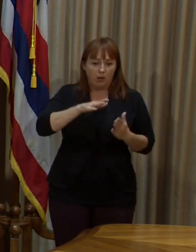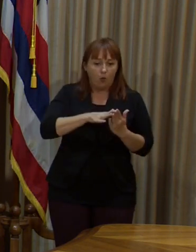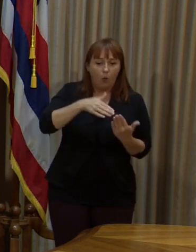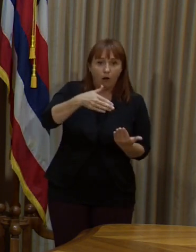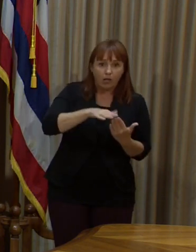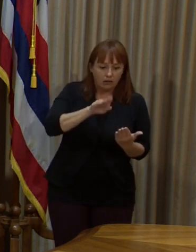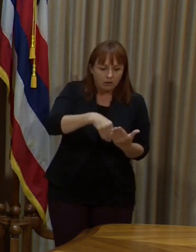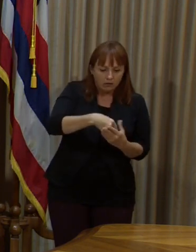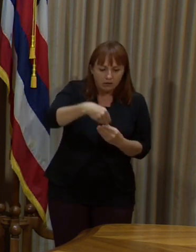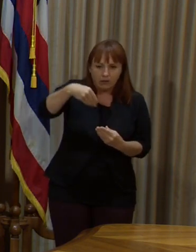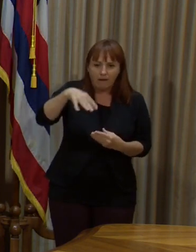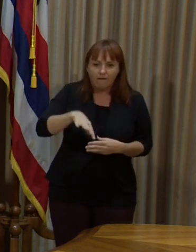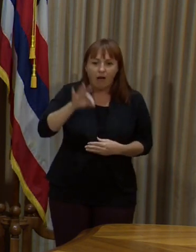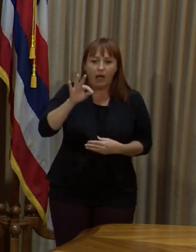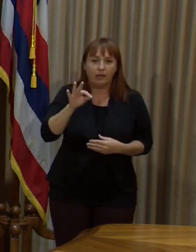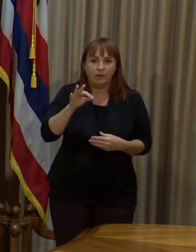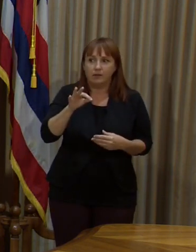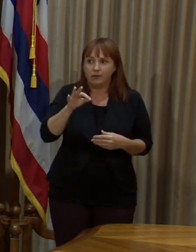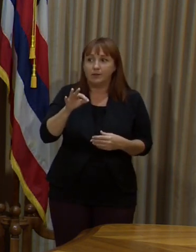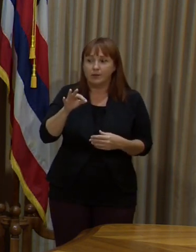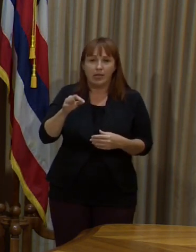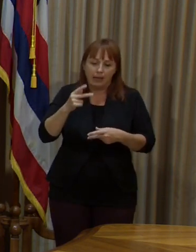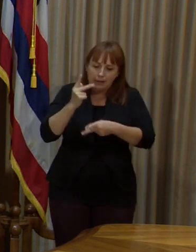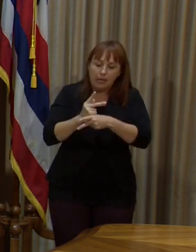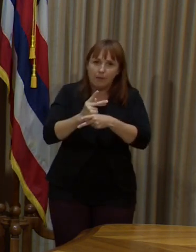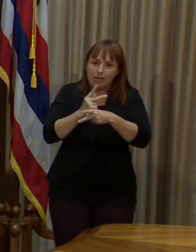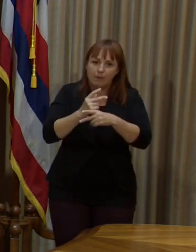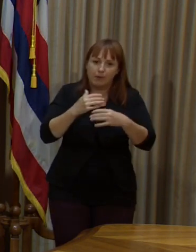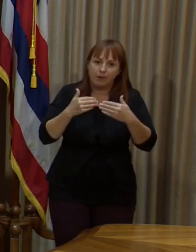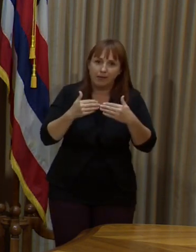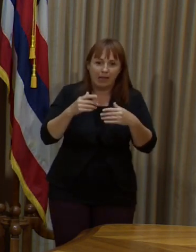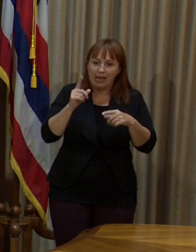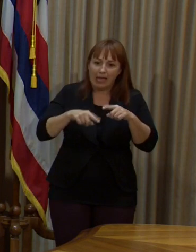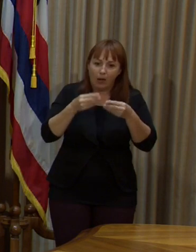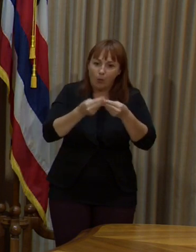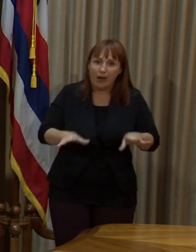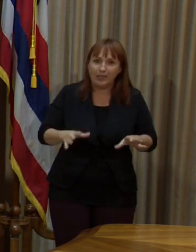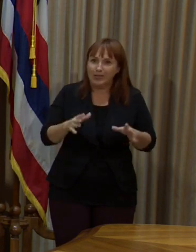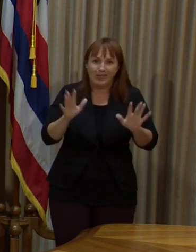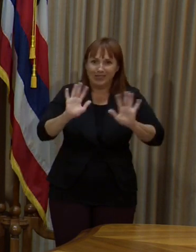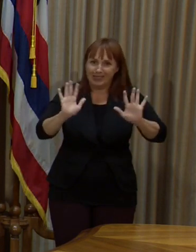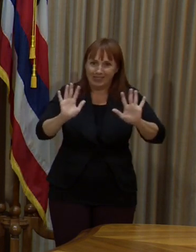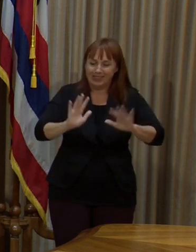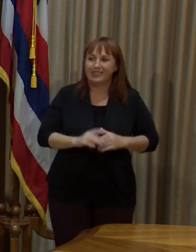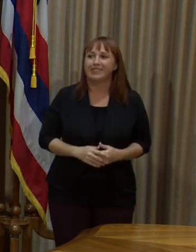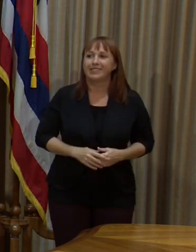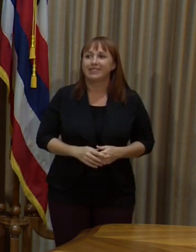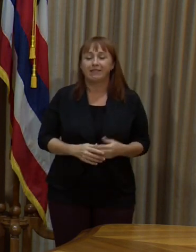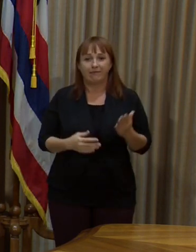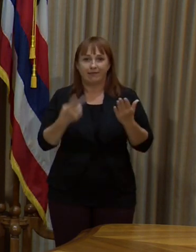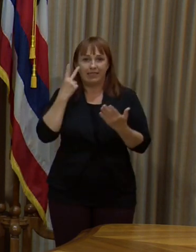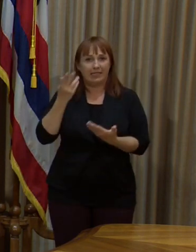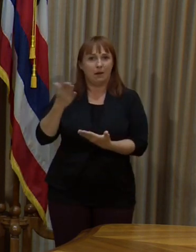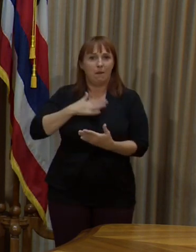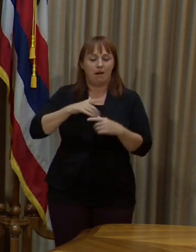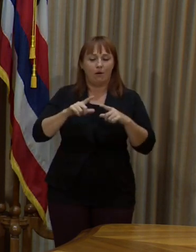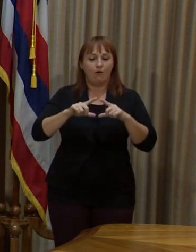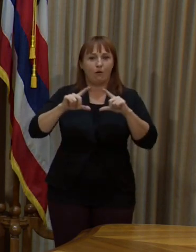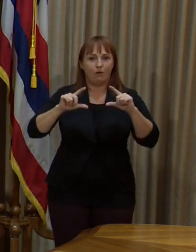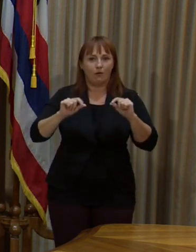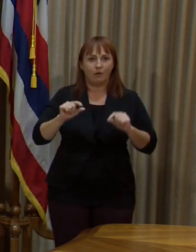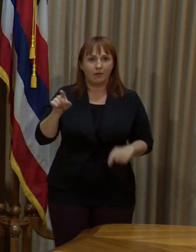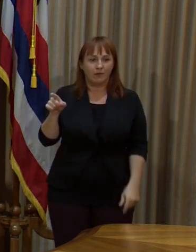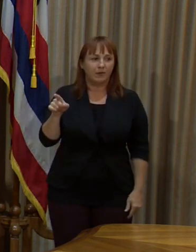wallets and we're going to try to find it in there. Okay. I'm keeping this thing near because I can't wait to use this program, Gov. So there it is. There's my card.